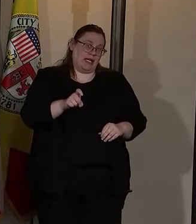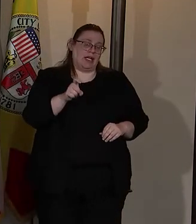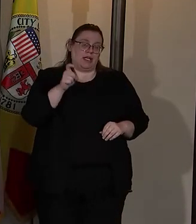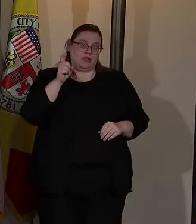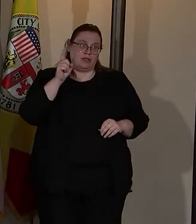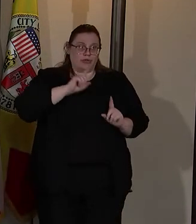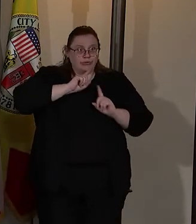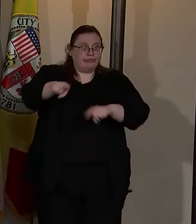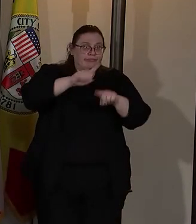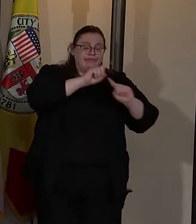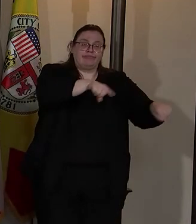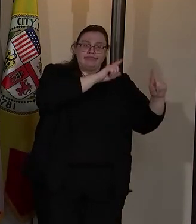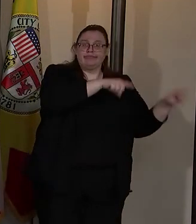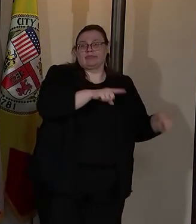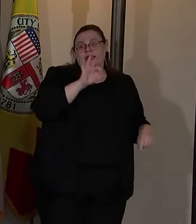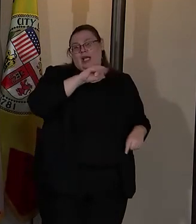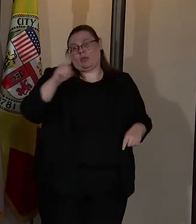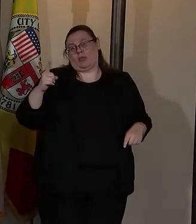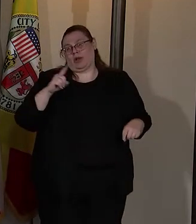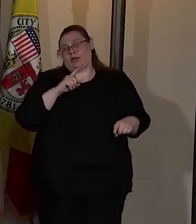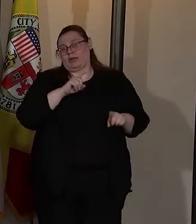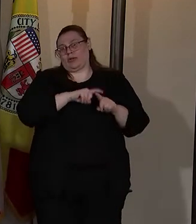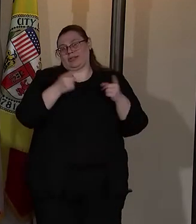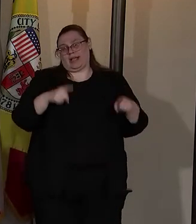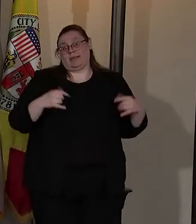various functions that today are being called upon to do.